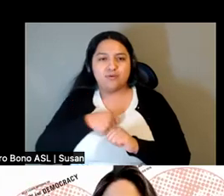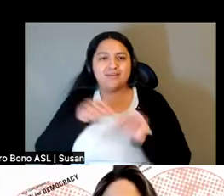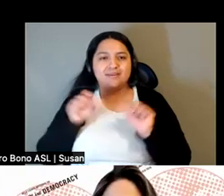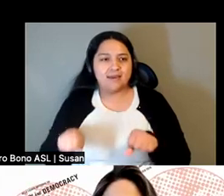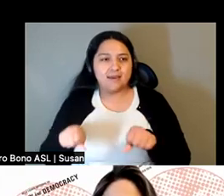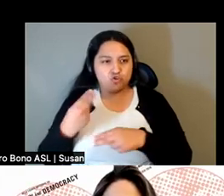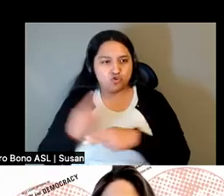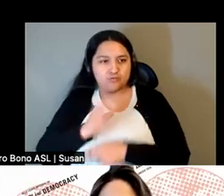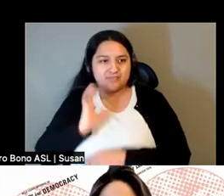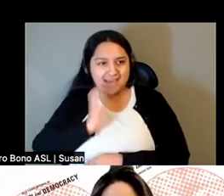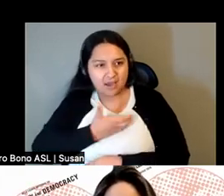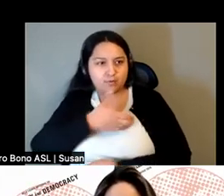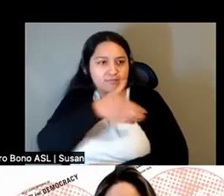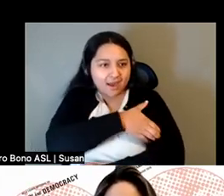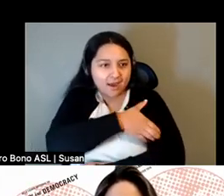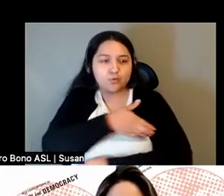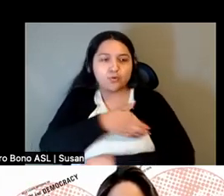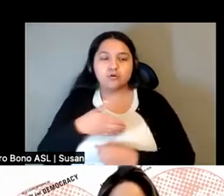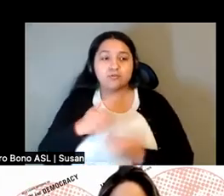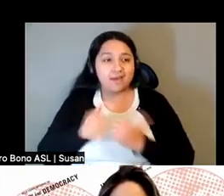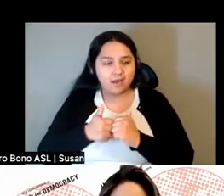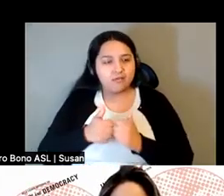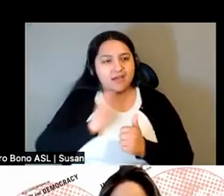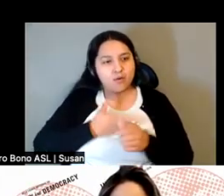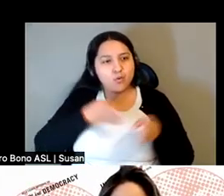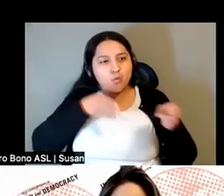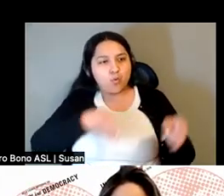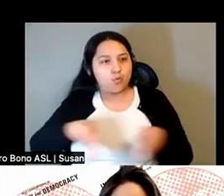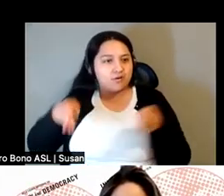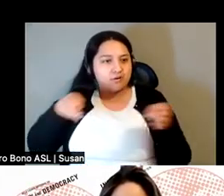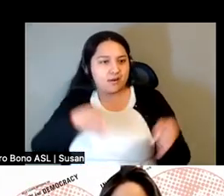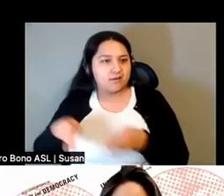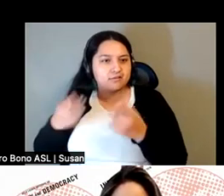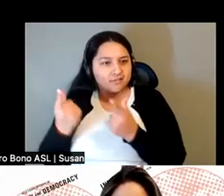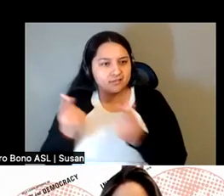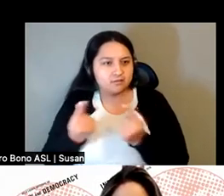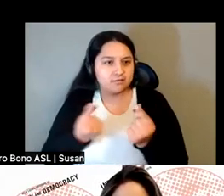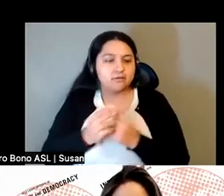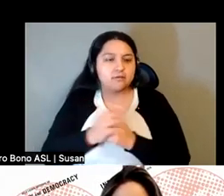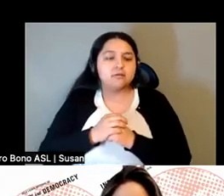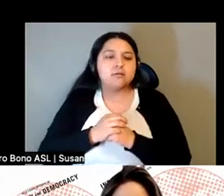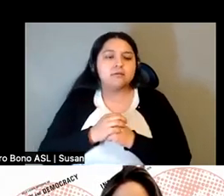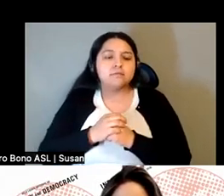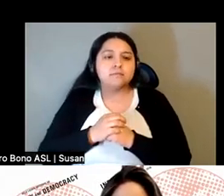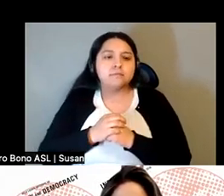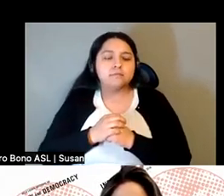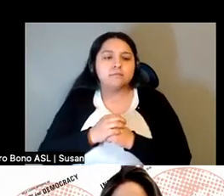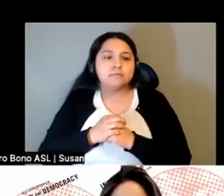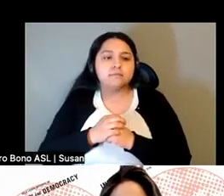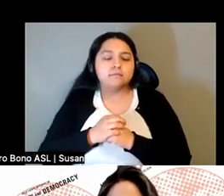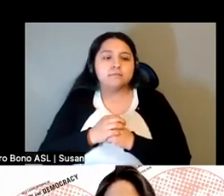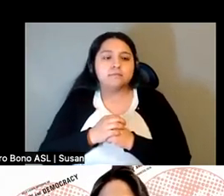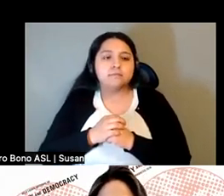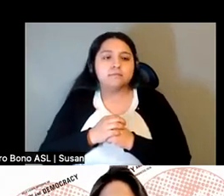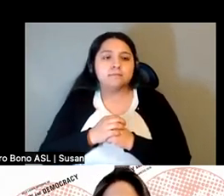through our own organizing efforts at scale. Right. And for us, you know, we are very kind of clear